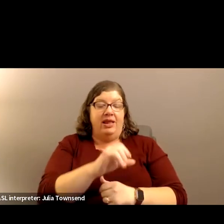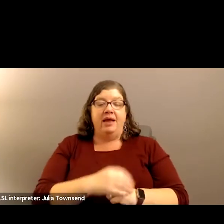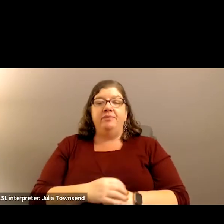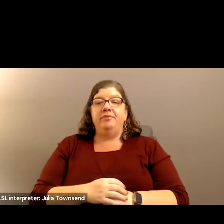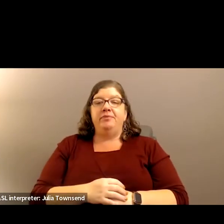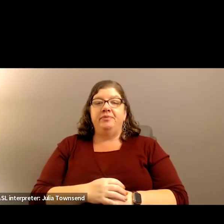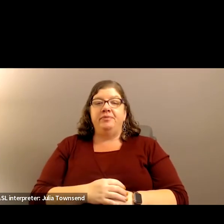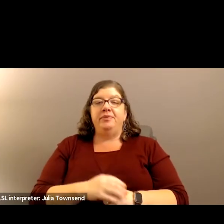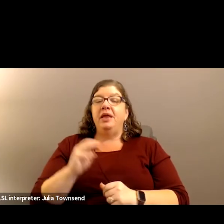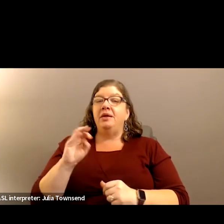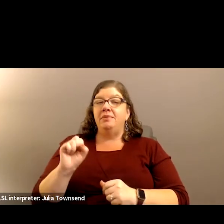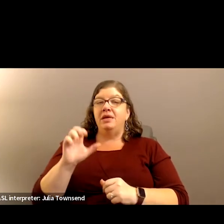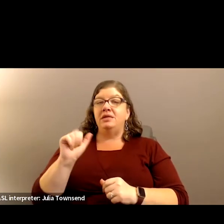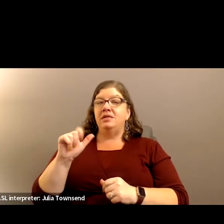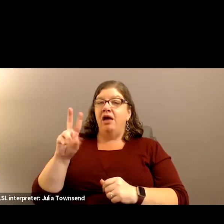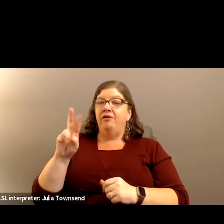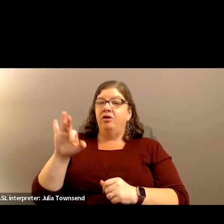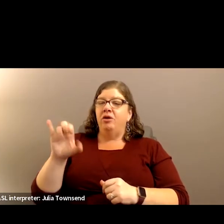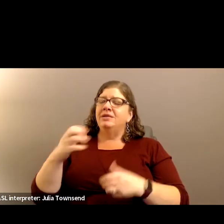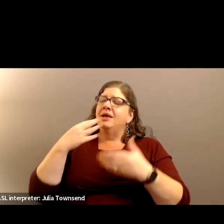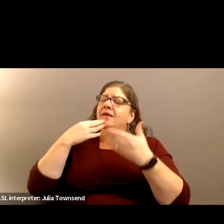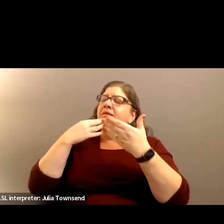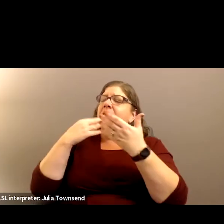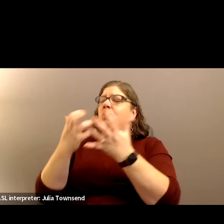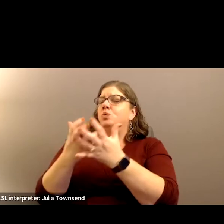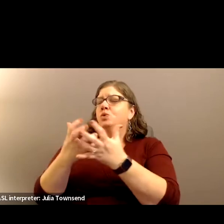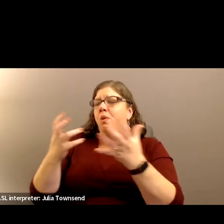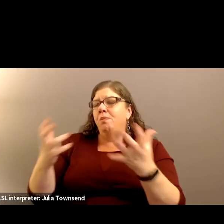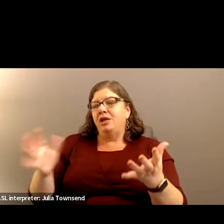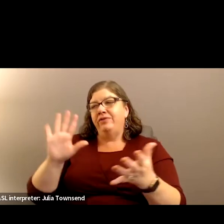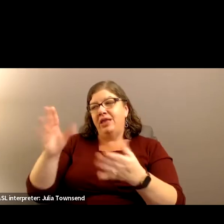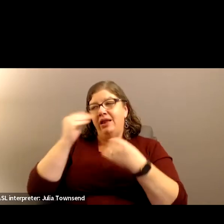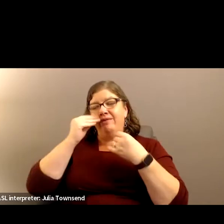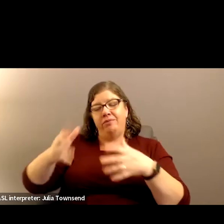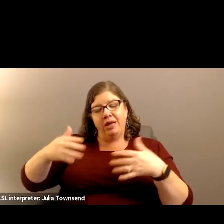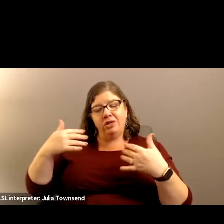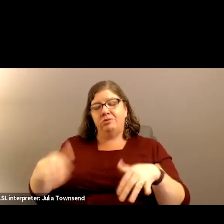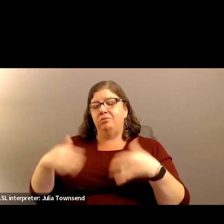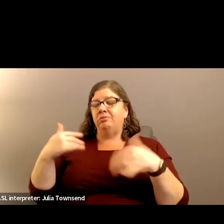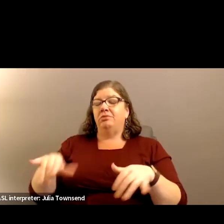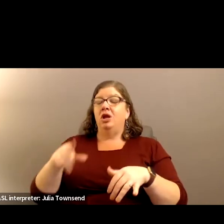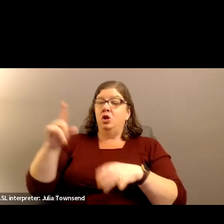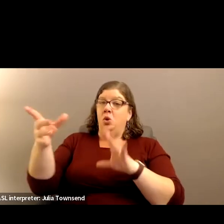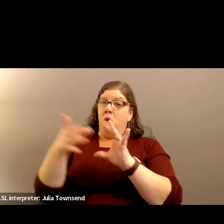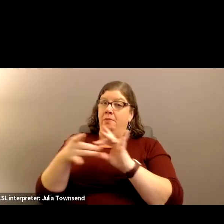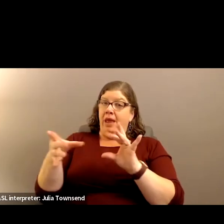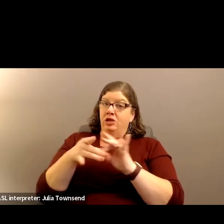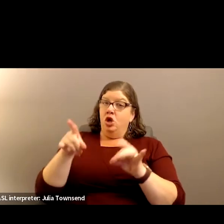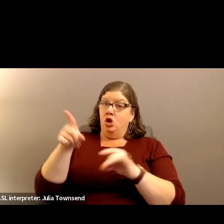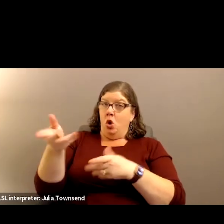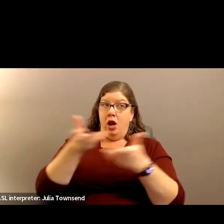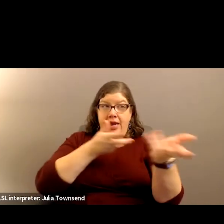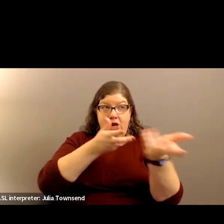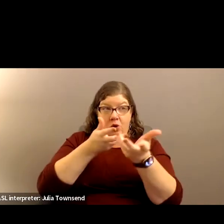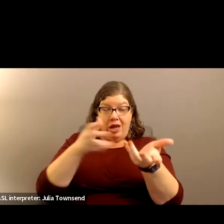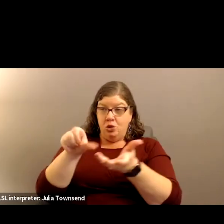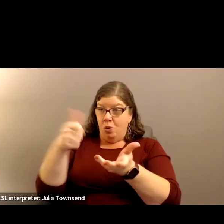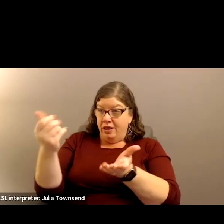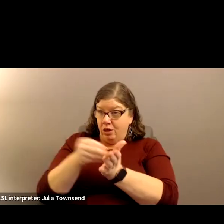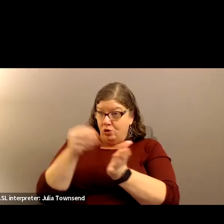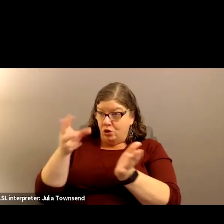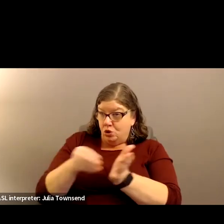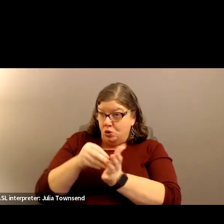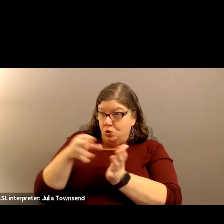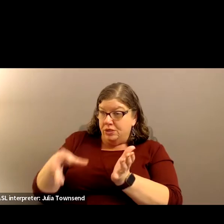Ms. Alvarez? Dawson, thank you. Thank you very much for all the information. And you mentioned your interactions with other students